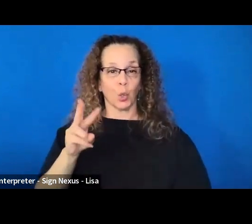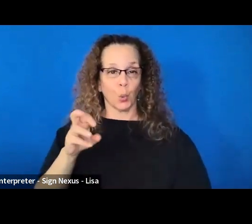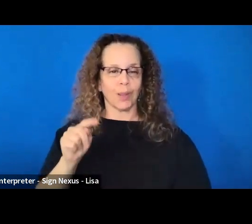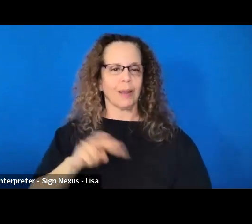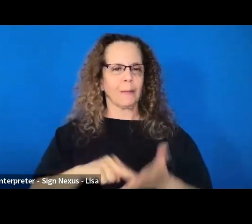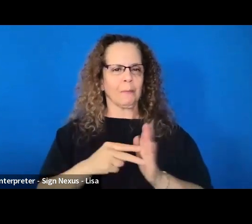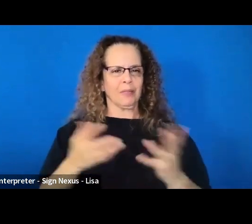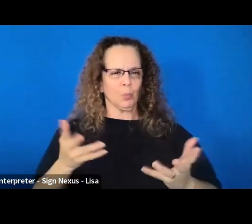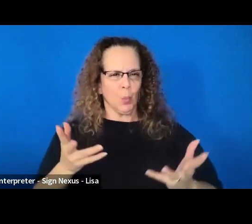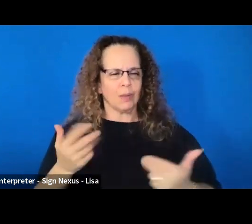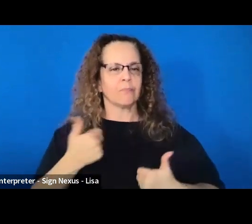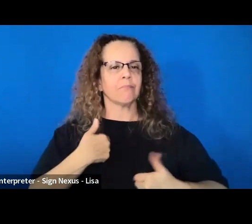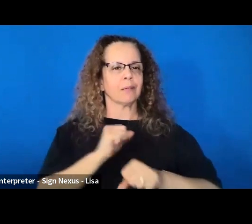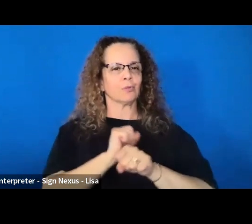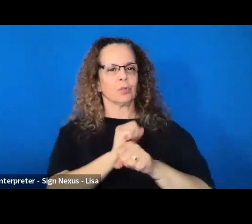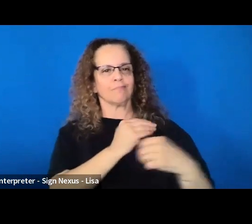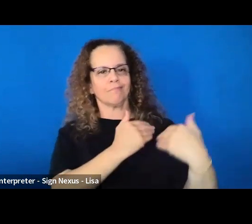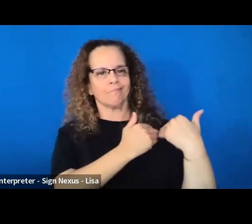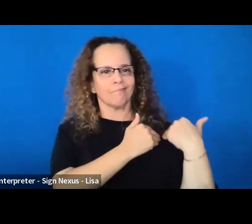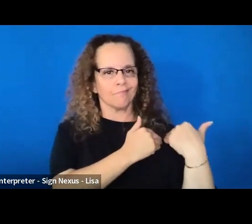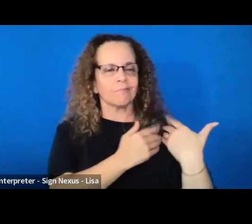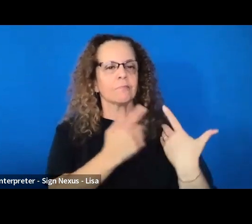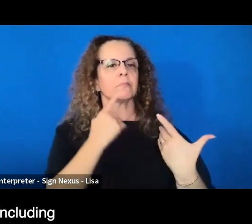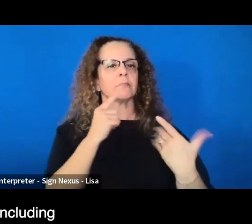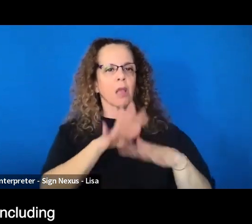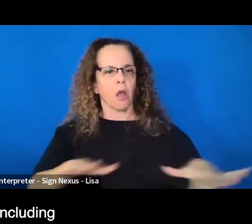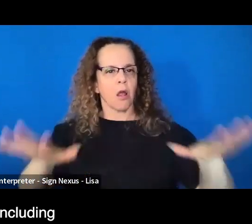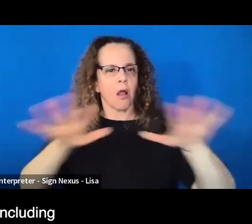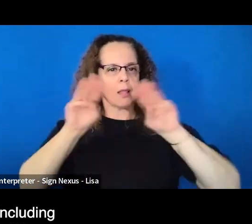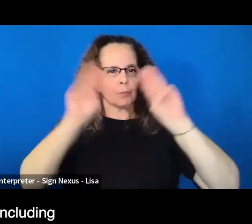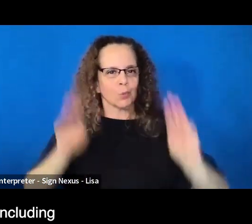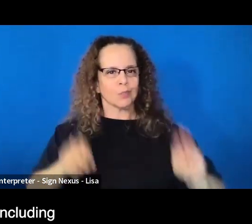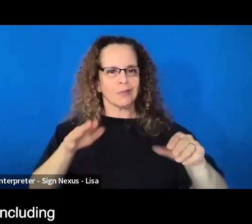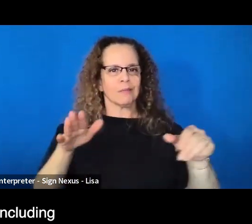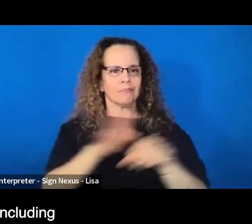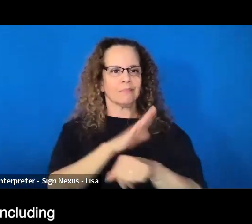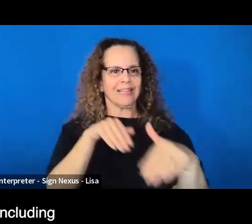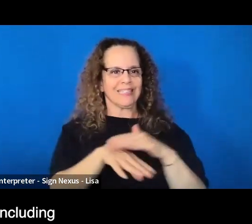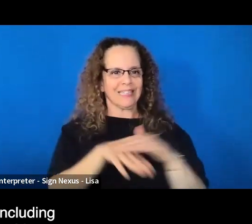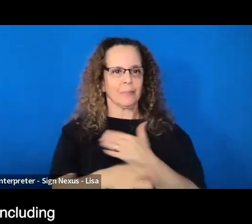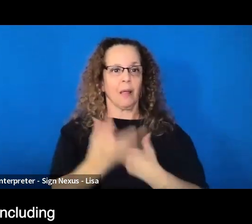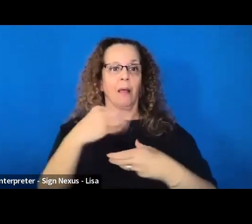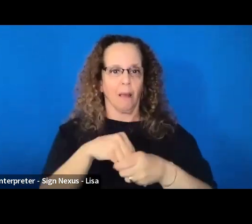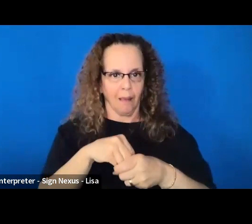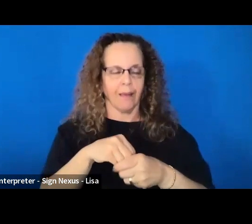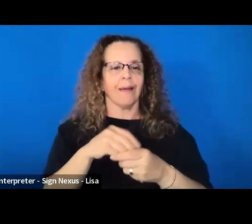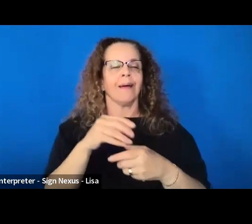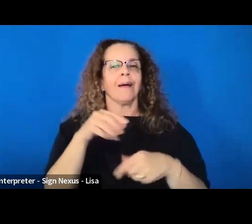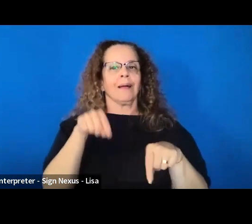disabled experiences in all areas of the museum through programs, including through programs like this one.